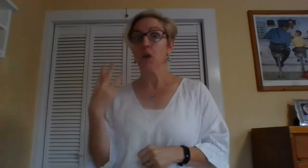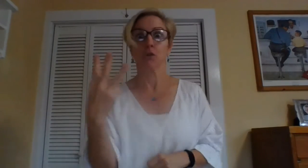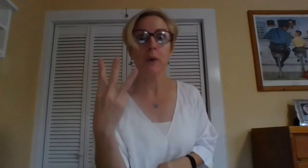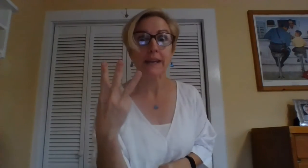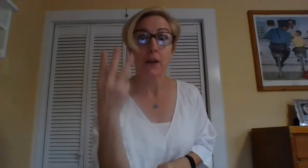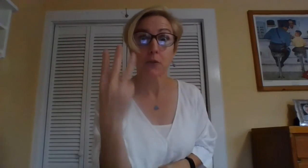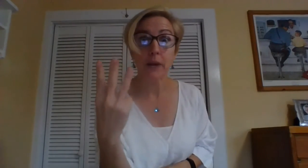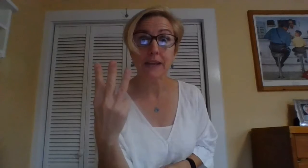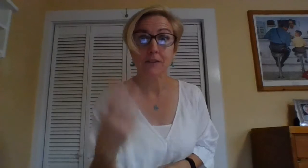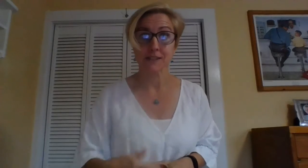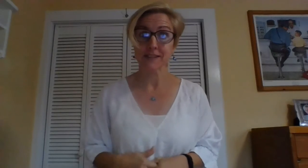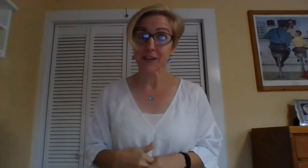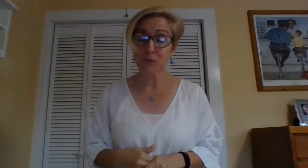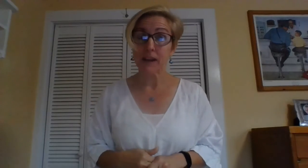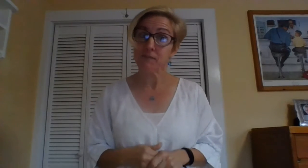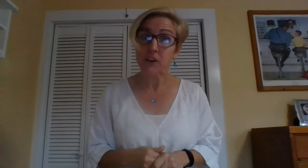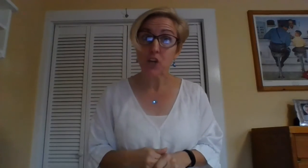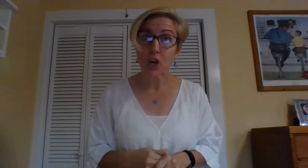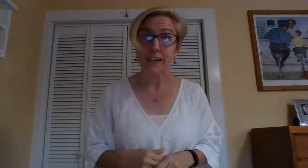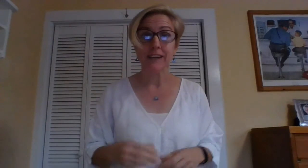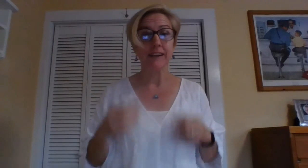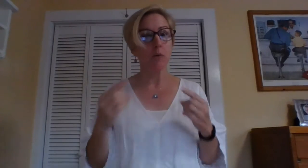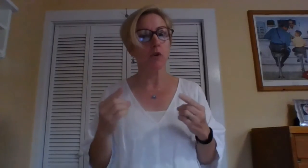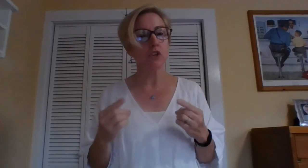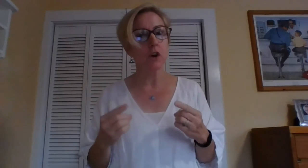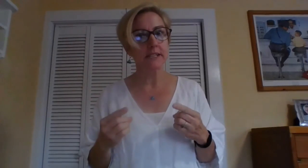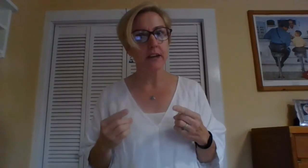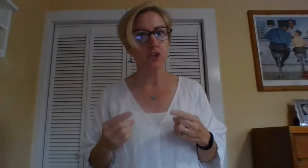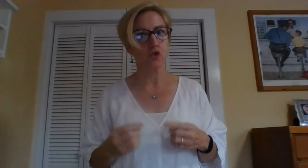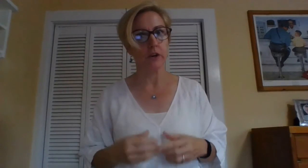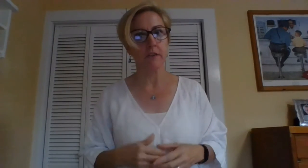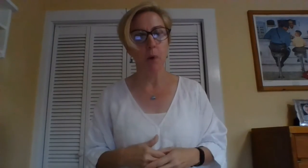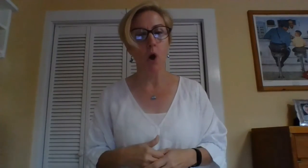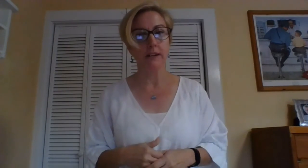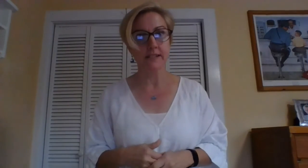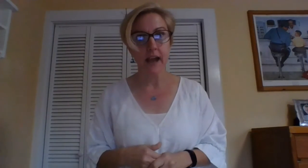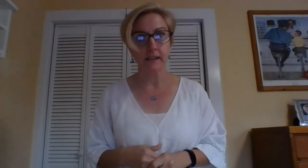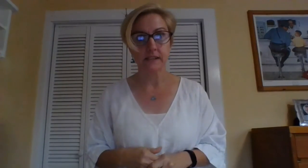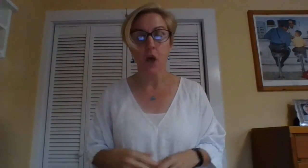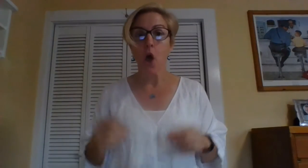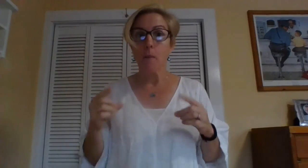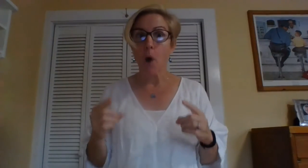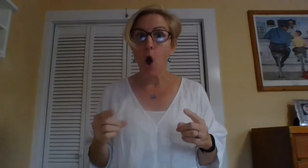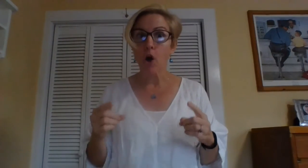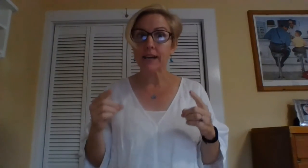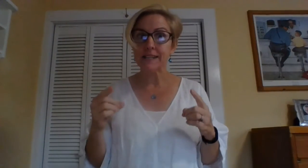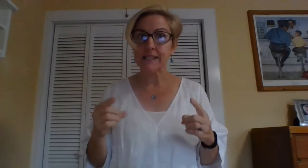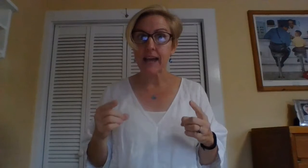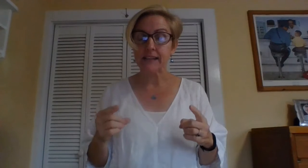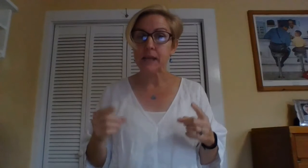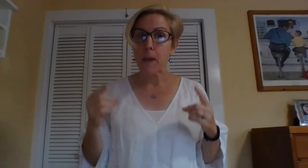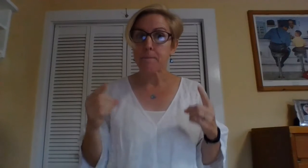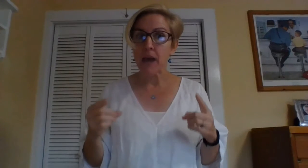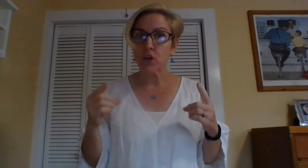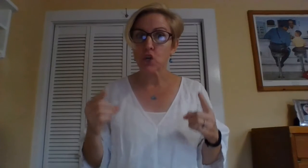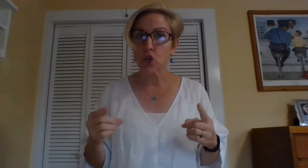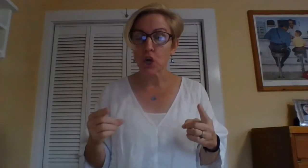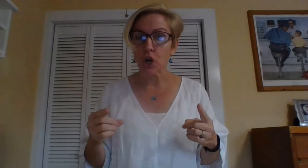Three. Three years. That's right. Very good. Now, we're going to our second story of Paul and Silas. Paul and Silas met a girl